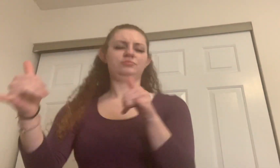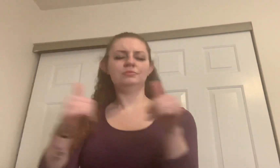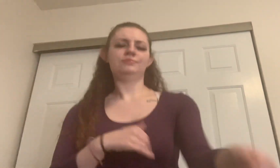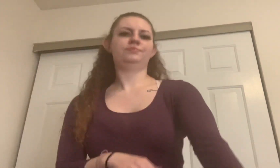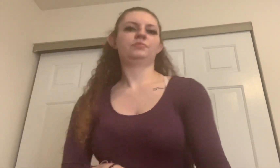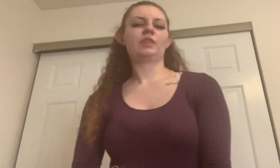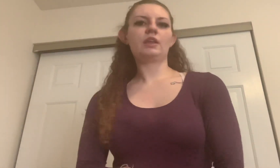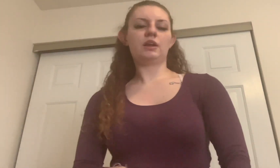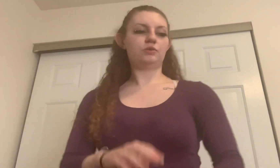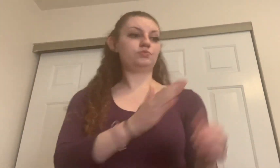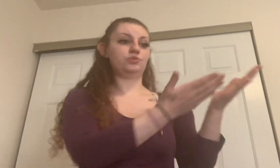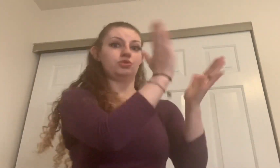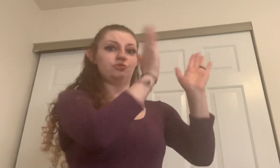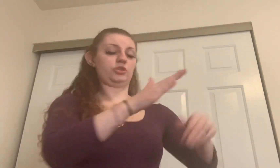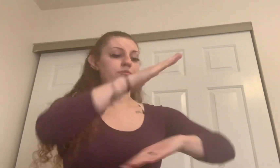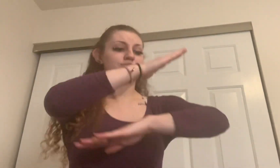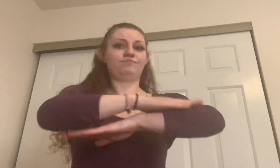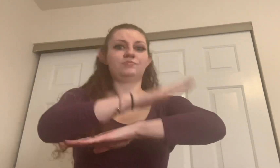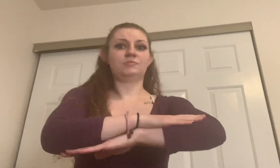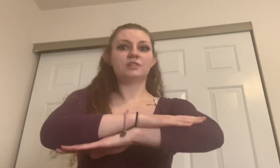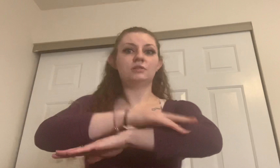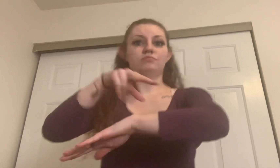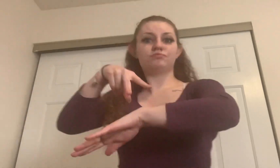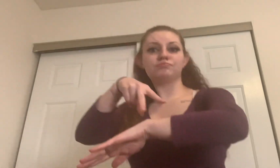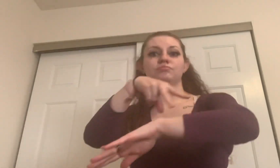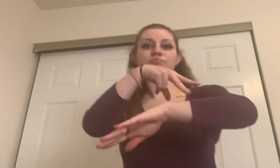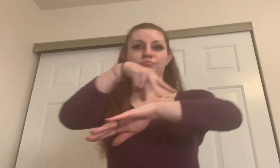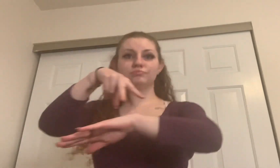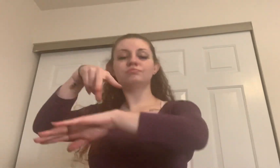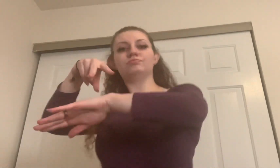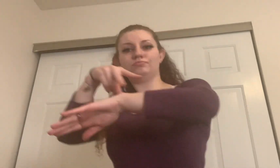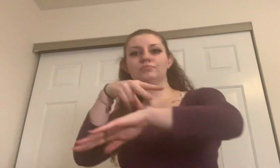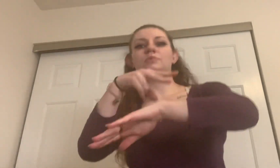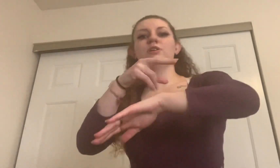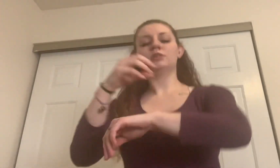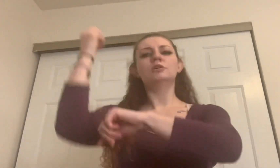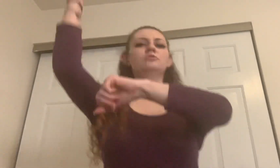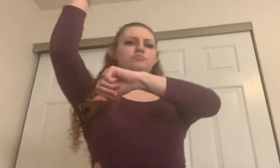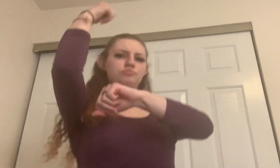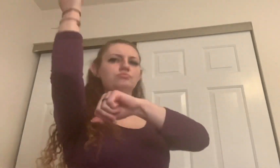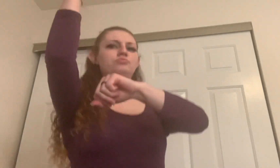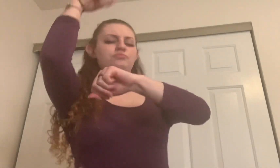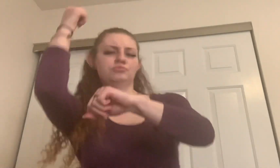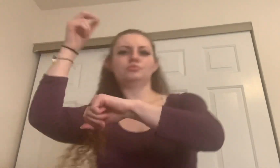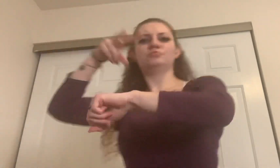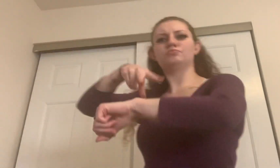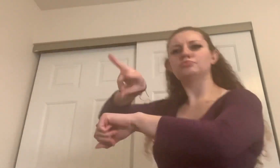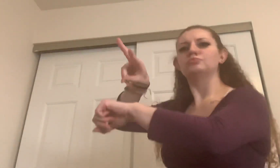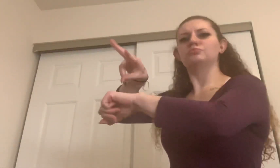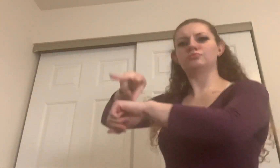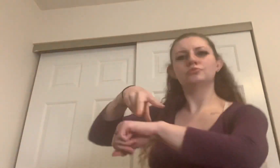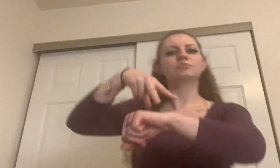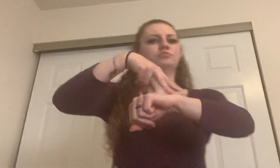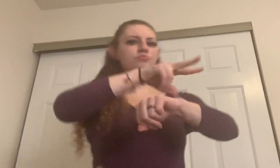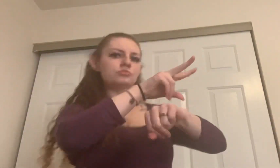Well, the wigs had started Dancing on the table. And he said, Can't have to not go.